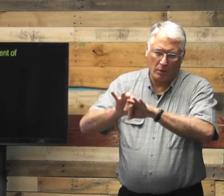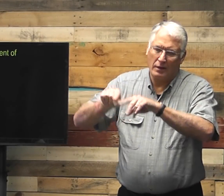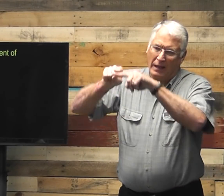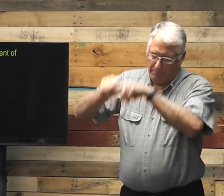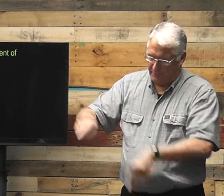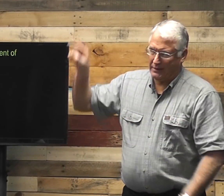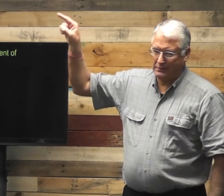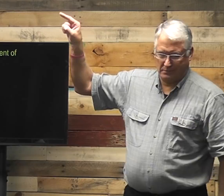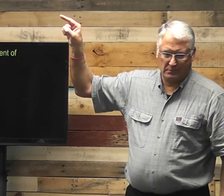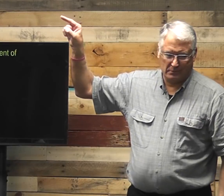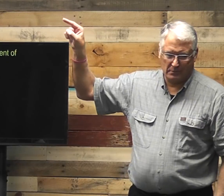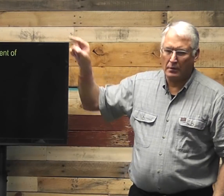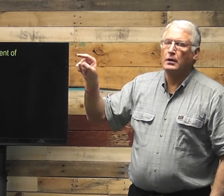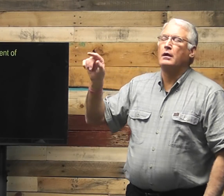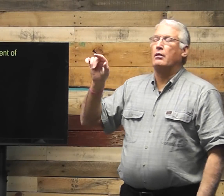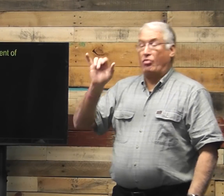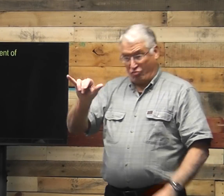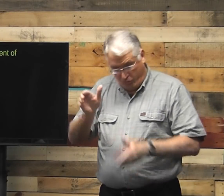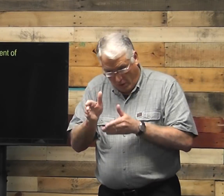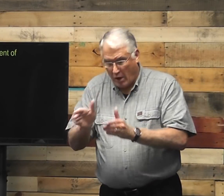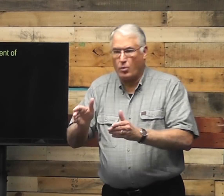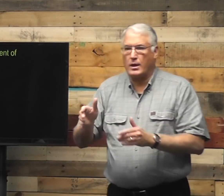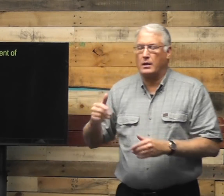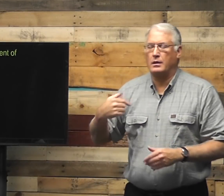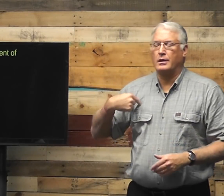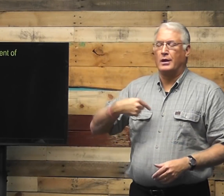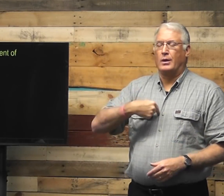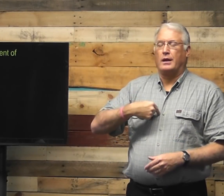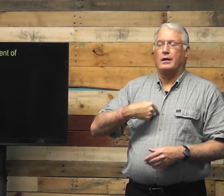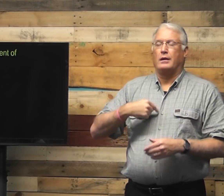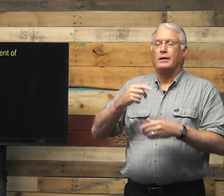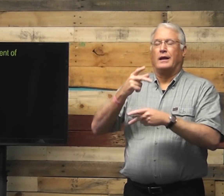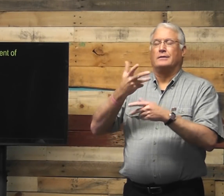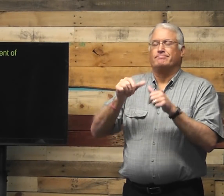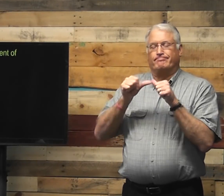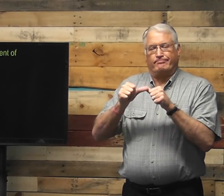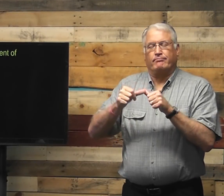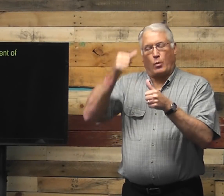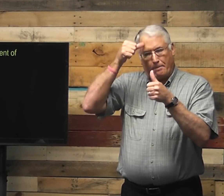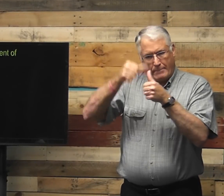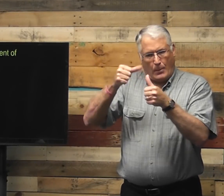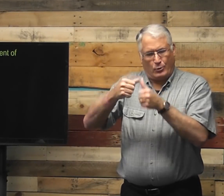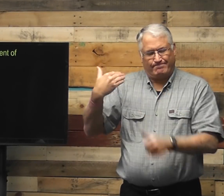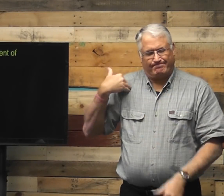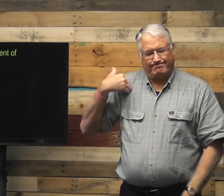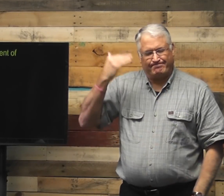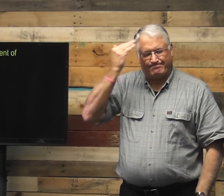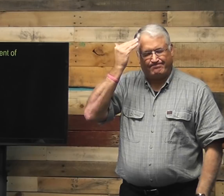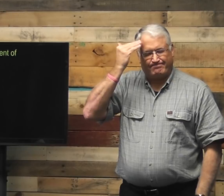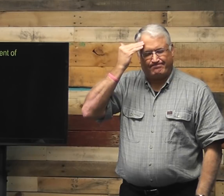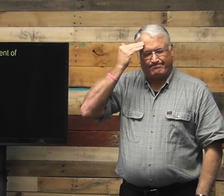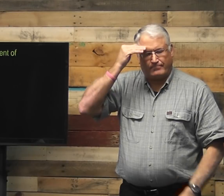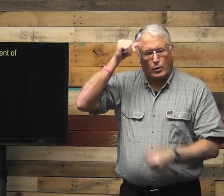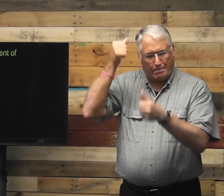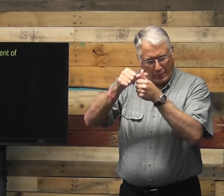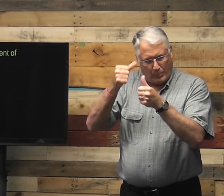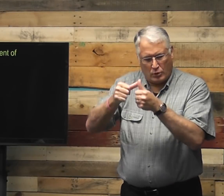And it's important that we're dependent on him. And in that way, we remember and we're reminded